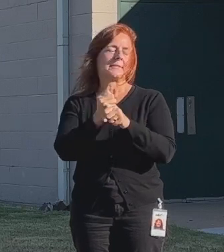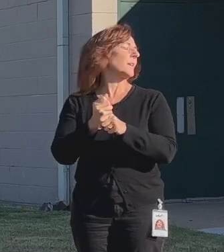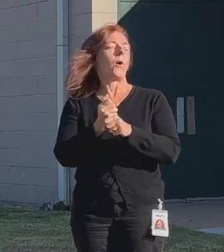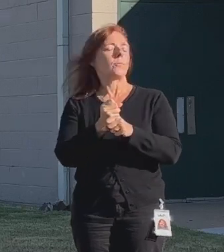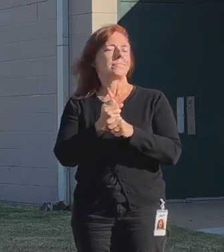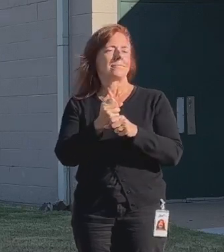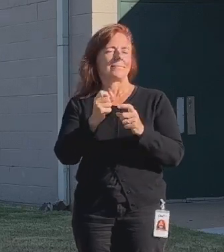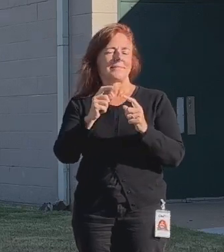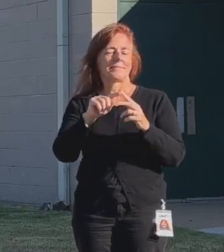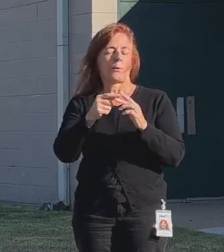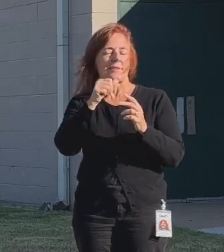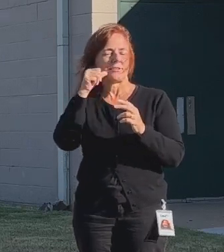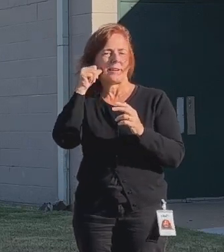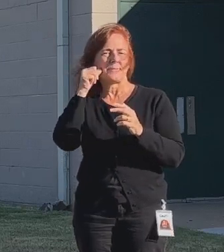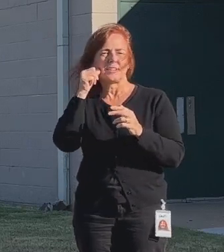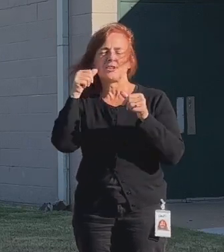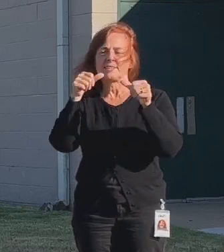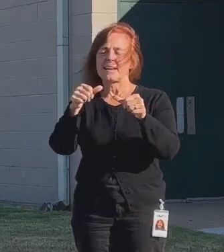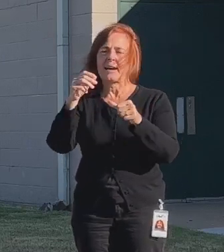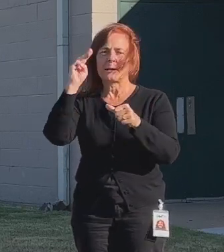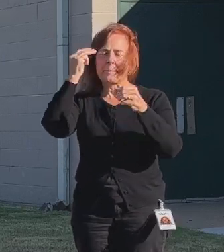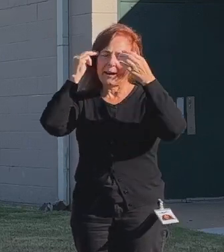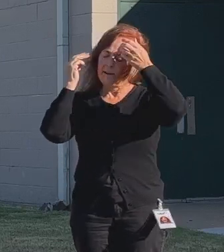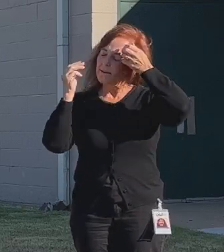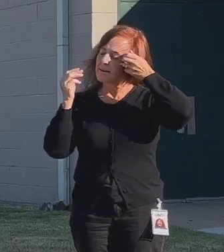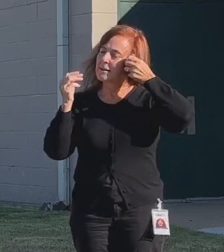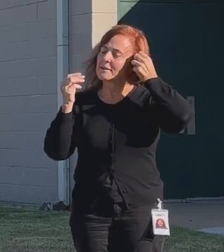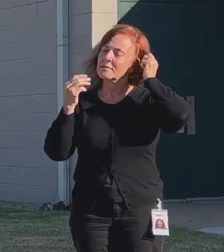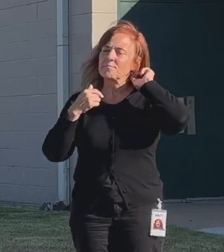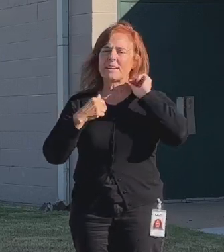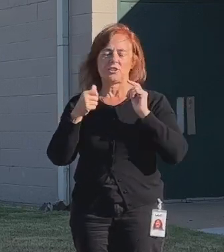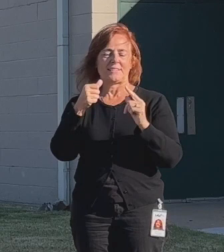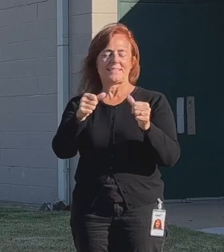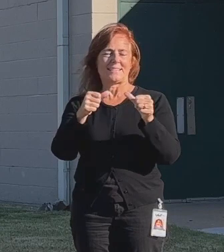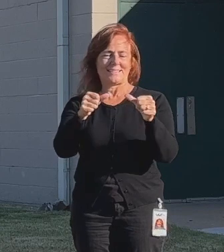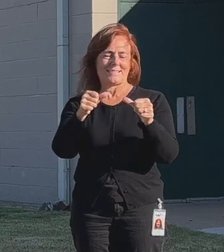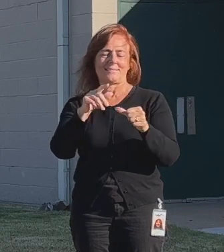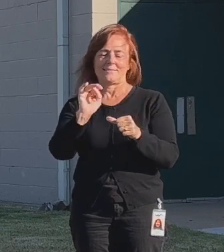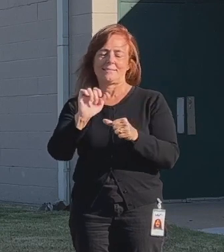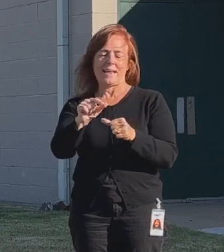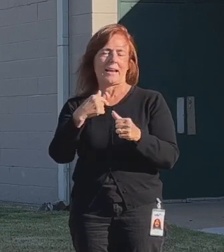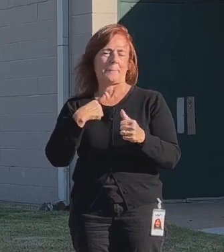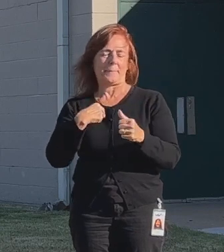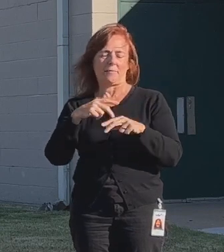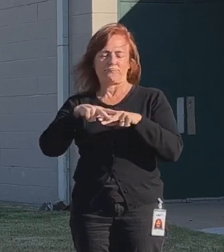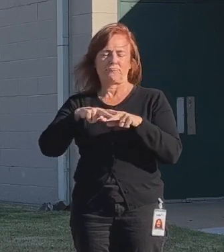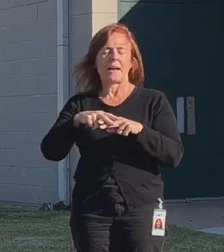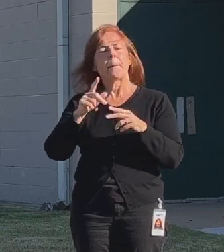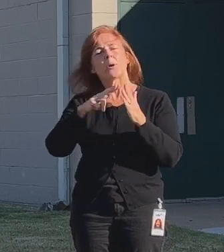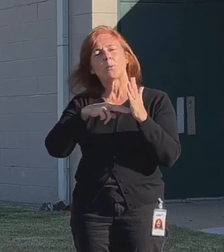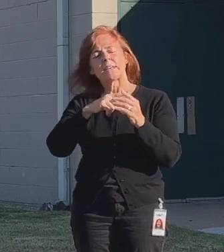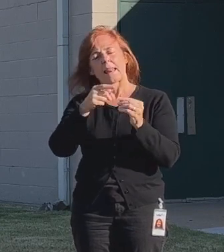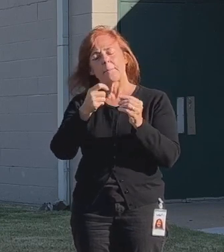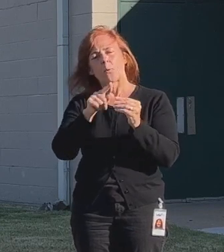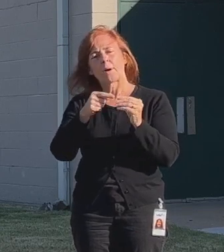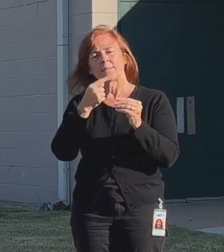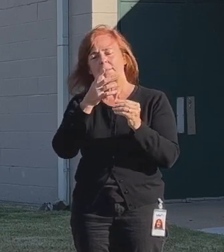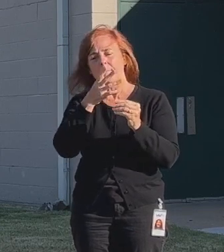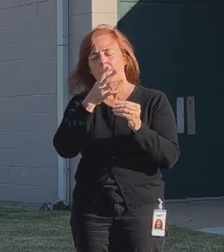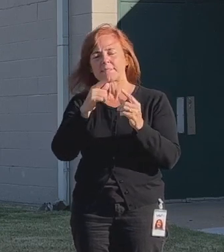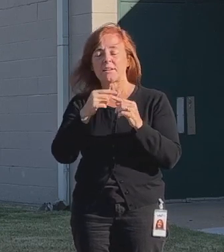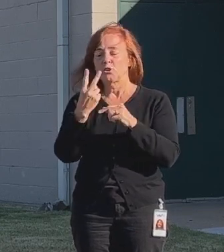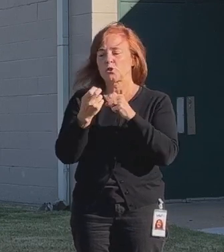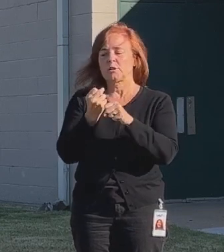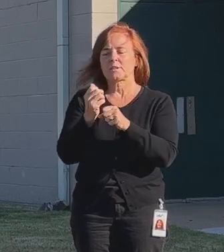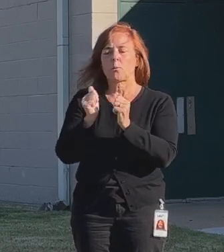and she tagged Mayor Bynum and she tagged me in it, which is why it showed up in my memories. And I'm just going to read you a little bit of what she said two